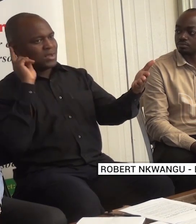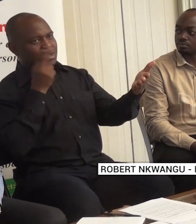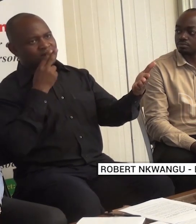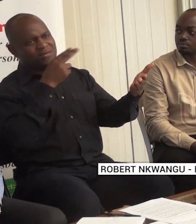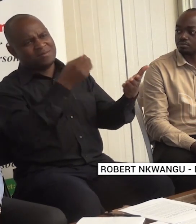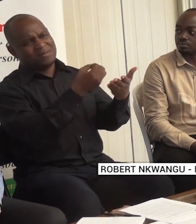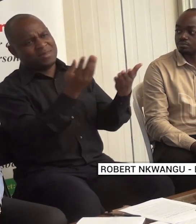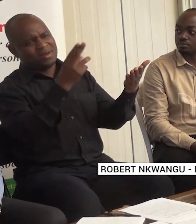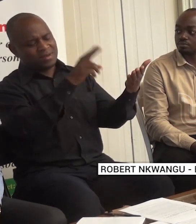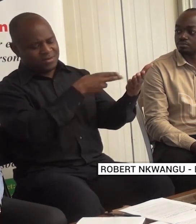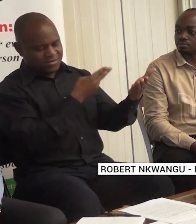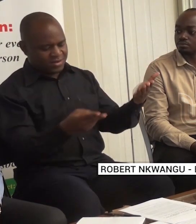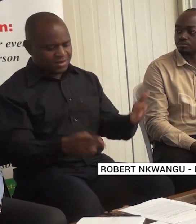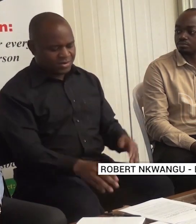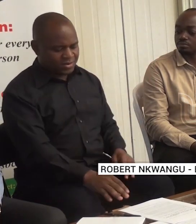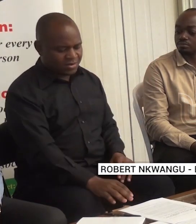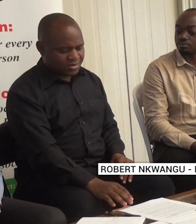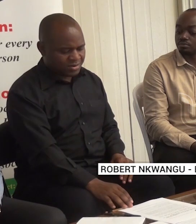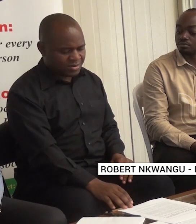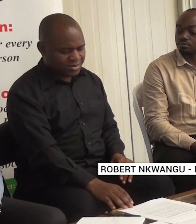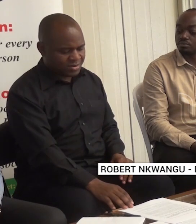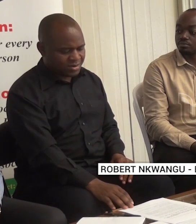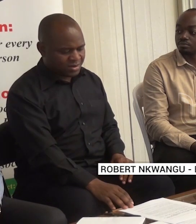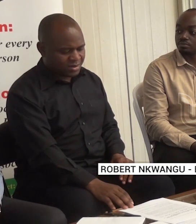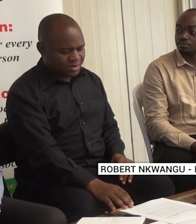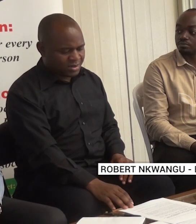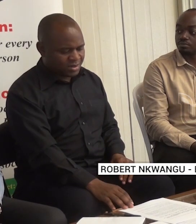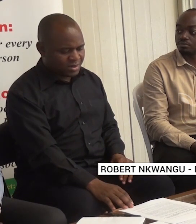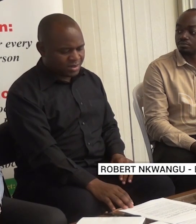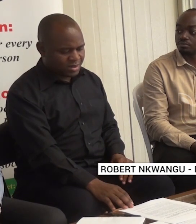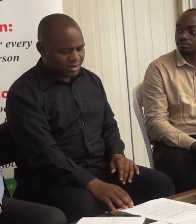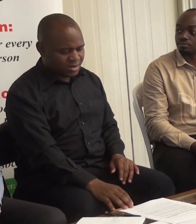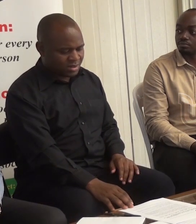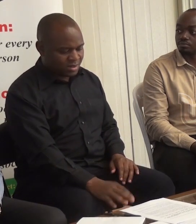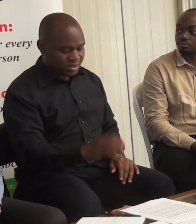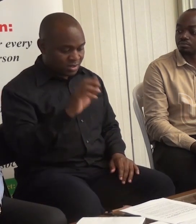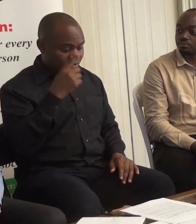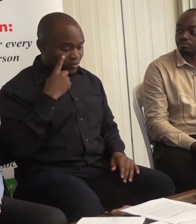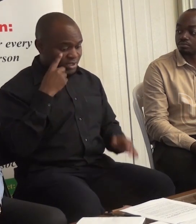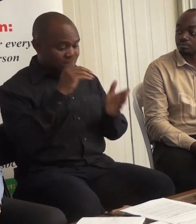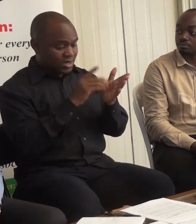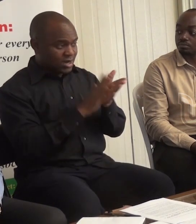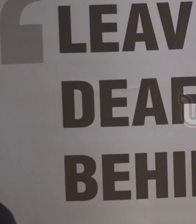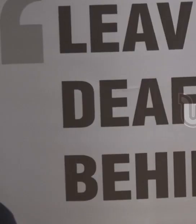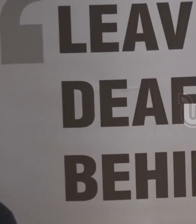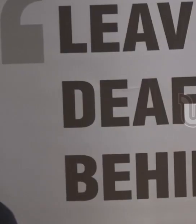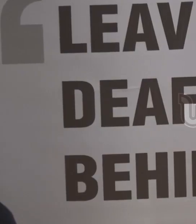shows that none of our deaf students have scored a division one. The association